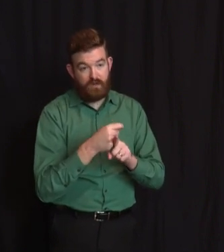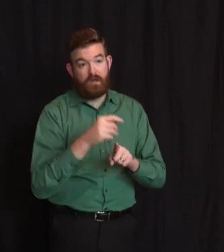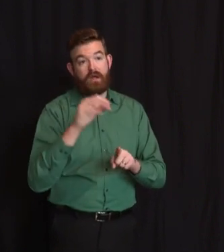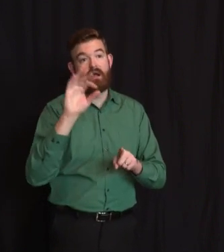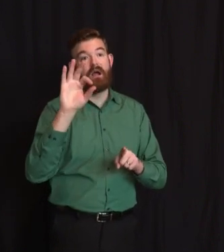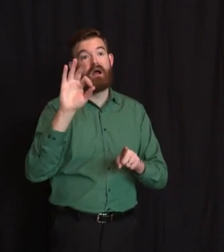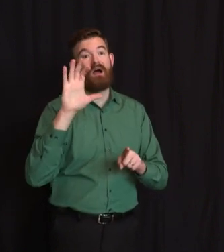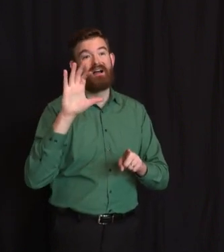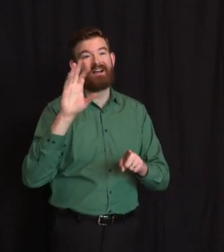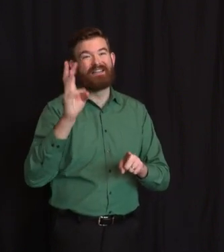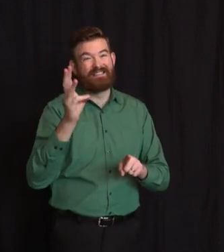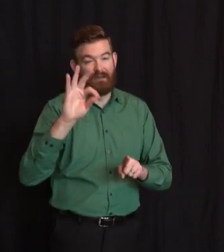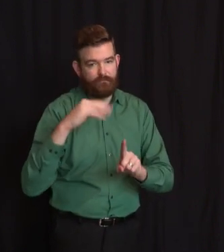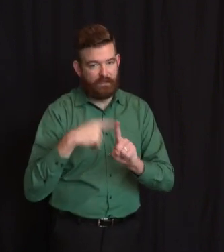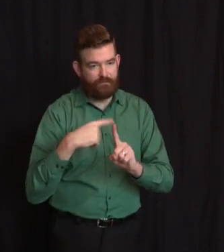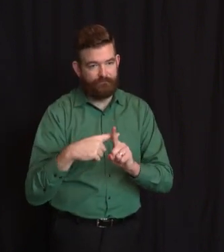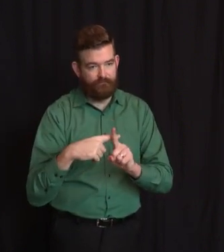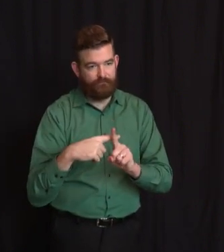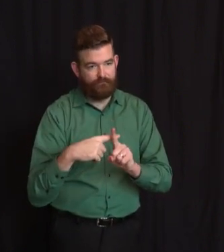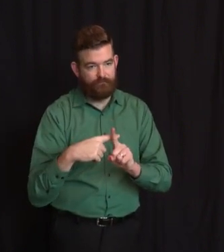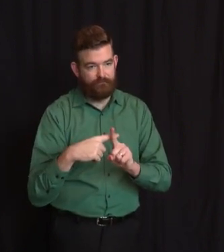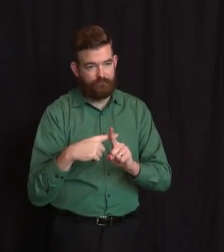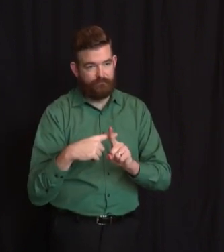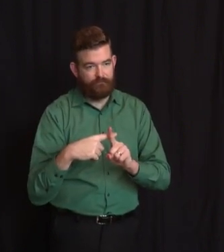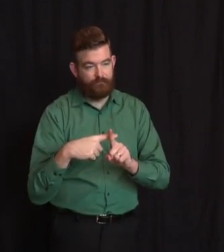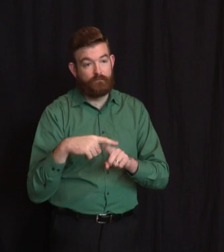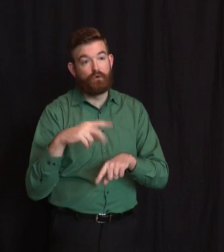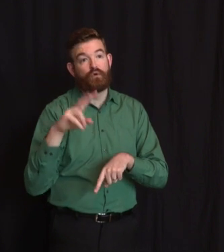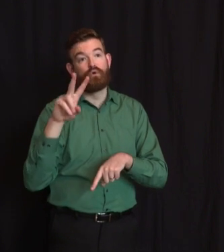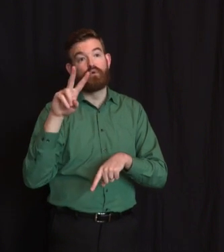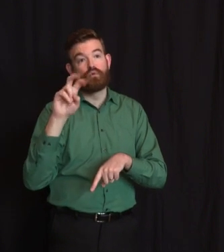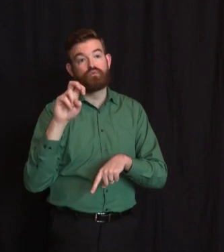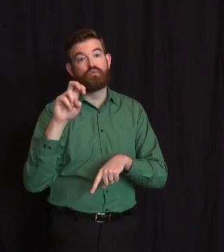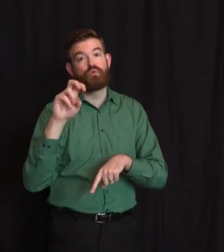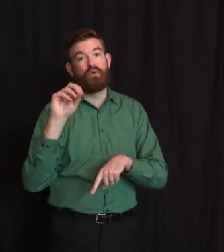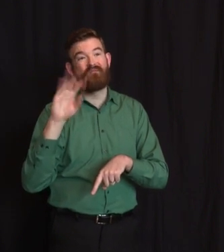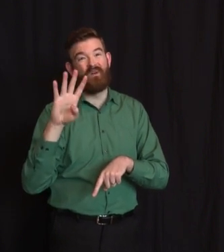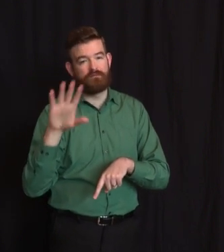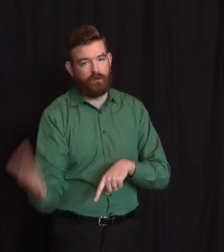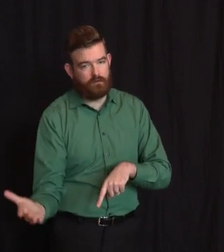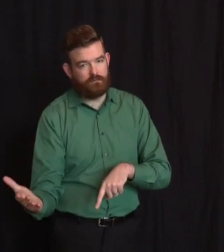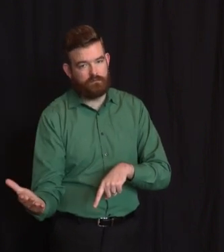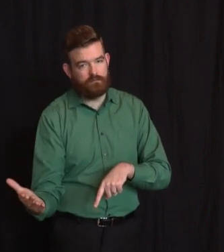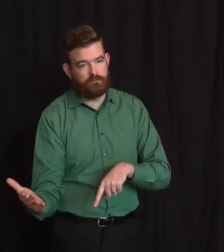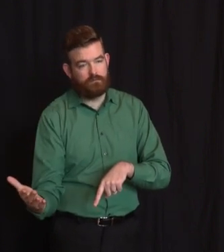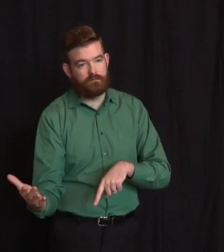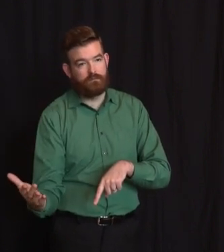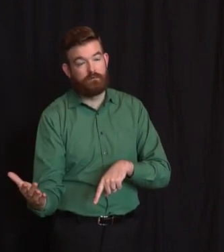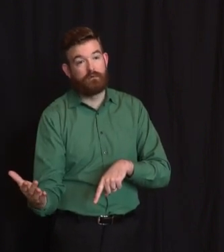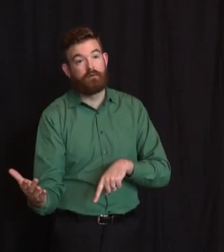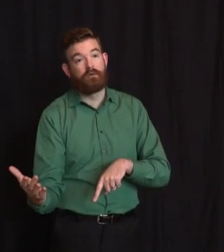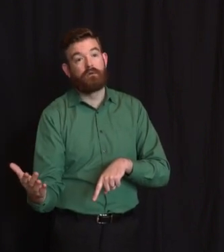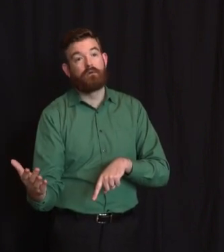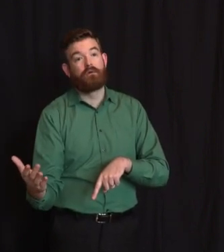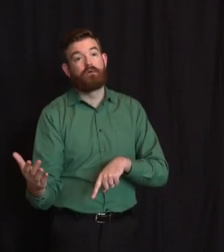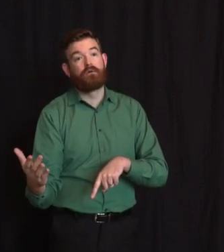and 204 deaths. In Gloucester County, seven facilities reporting